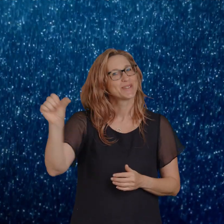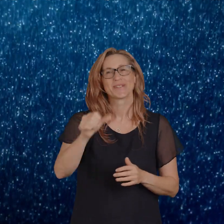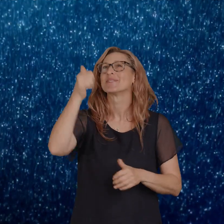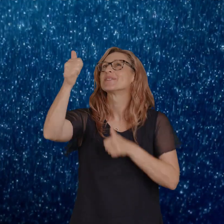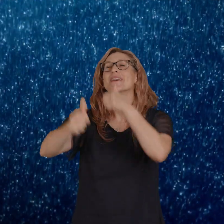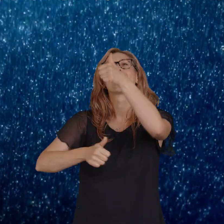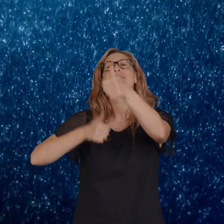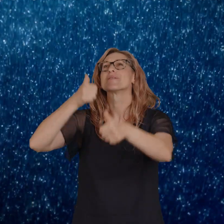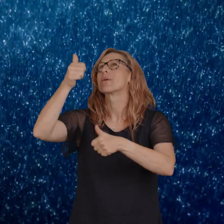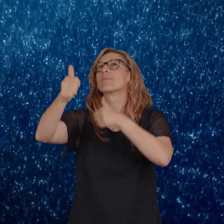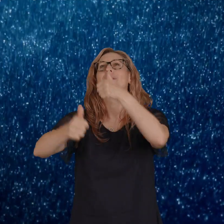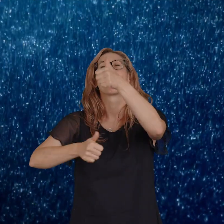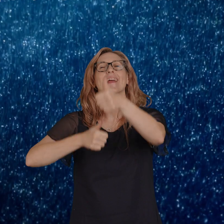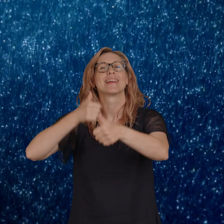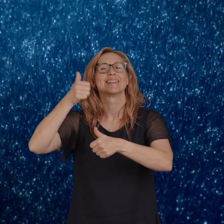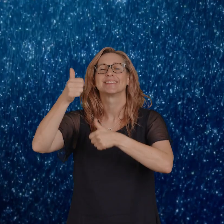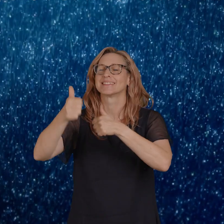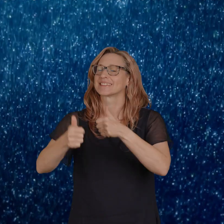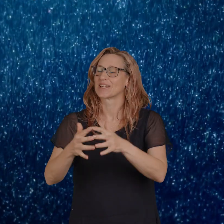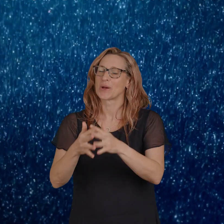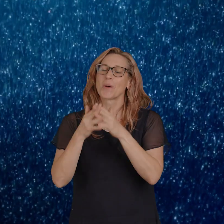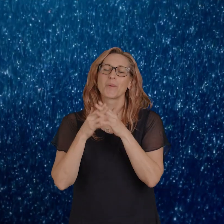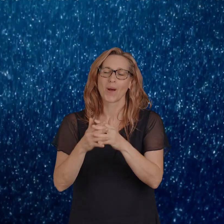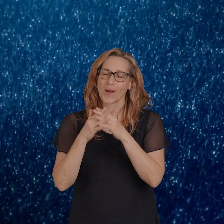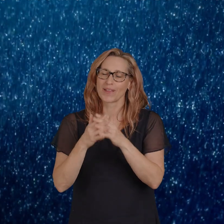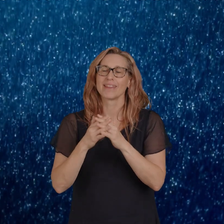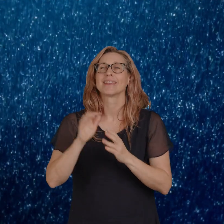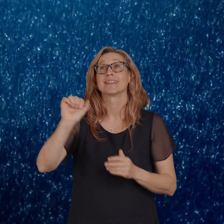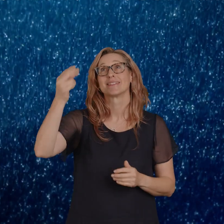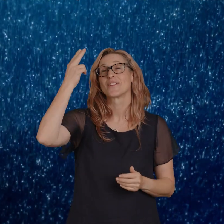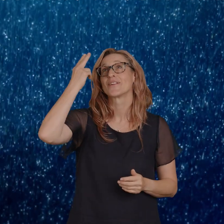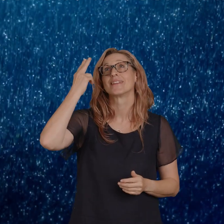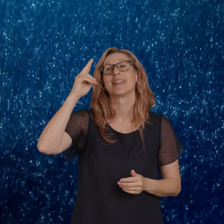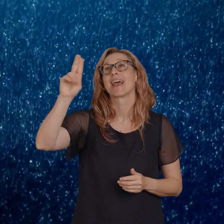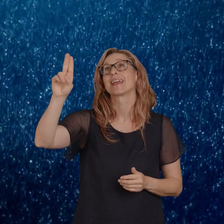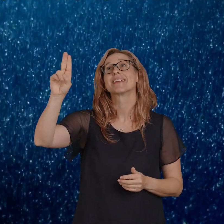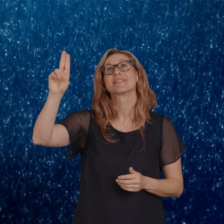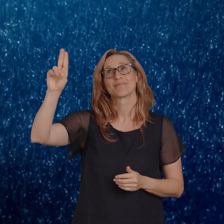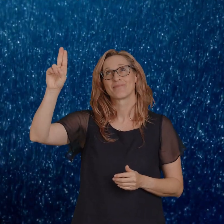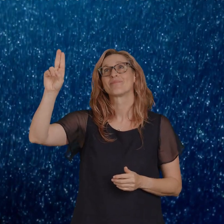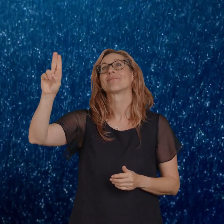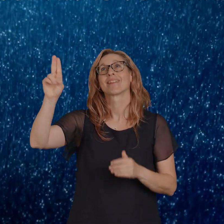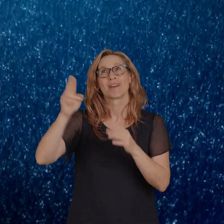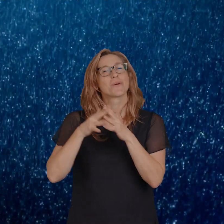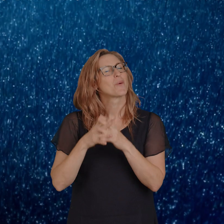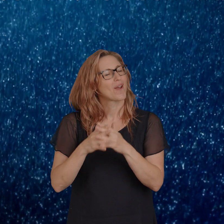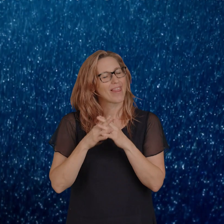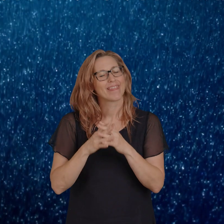you deserve the praise, worthy is your name, worthy